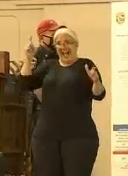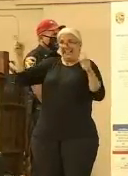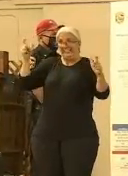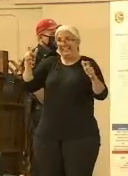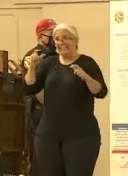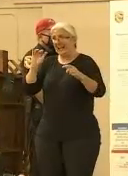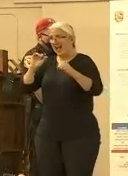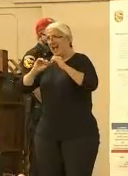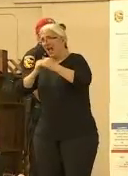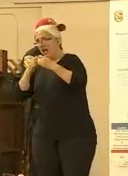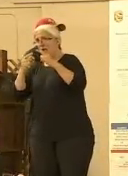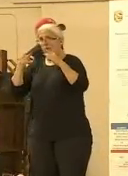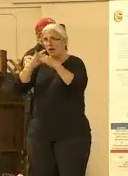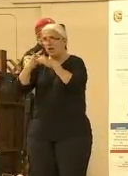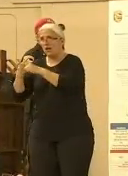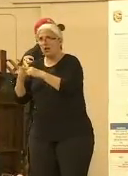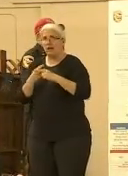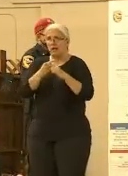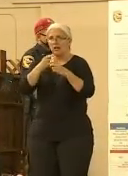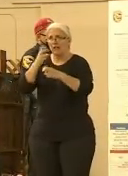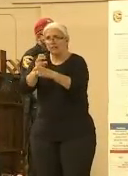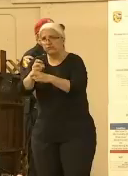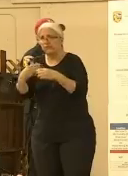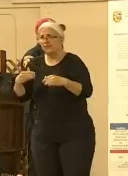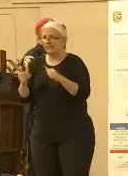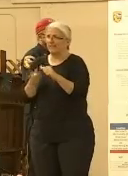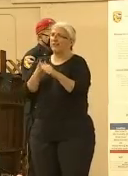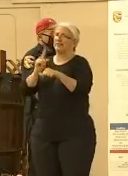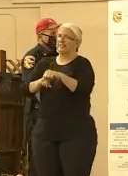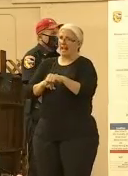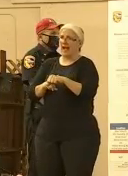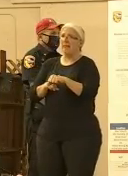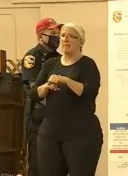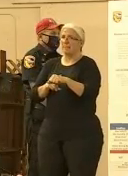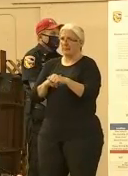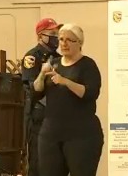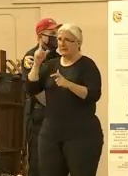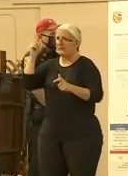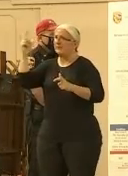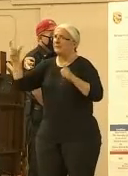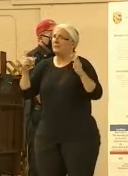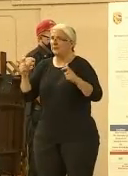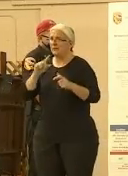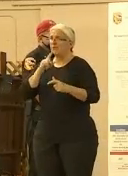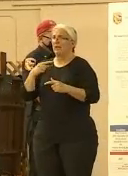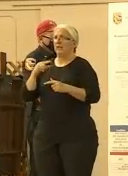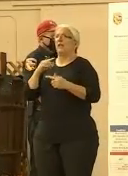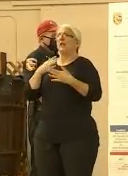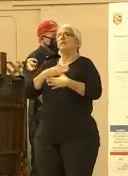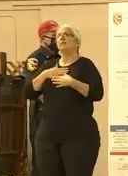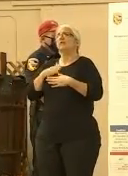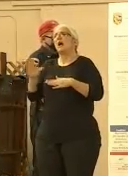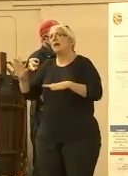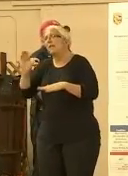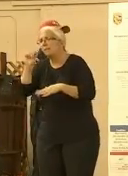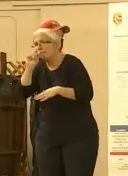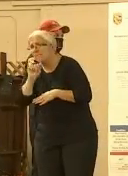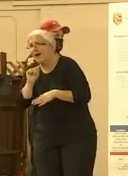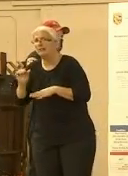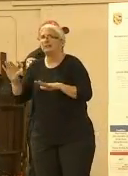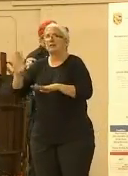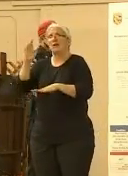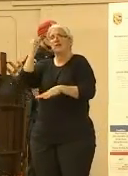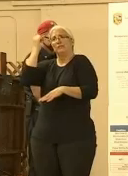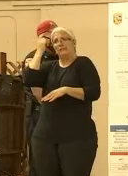really want to let you know how much I appreciate your patience. As we've said to you many, for the many